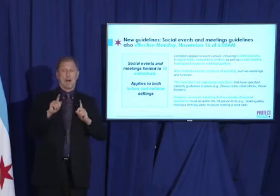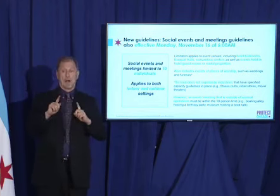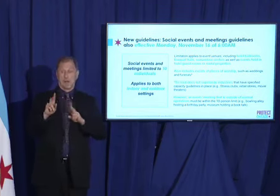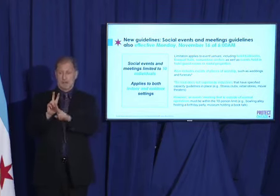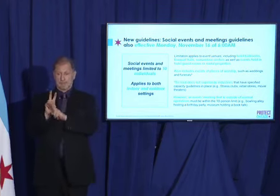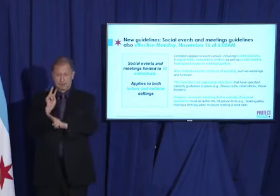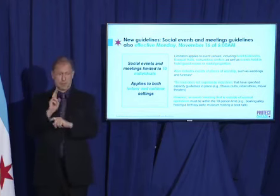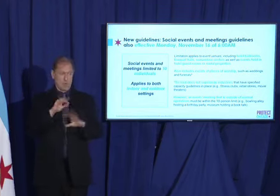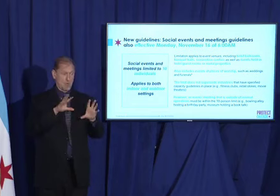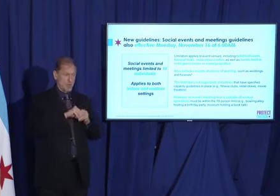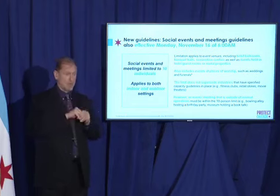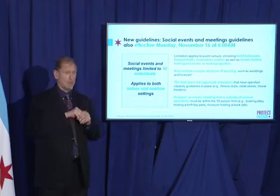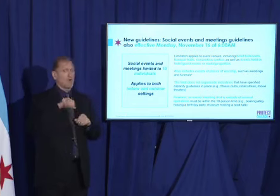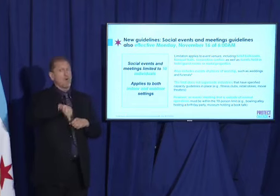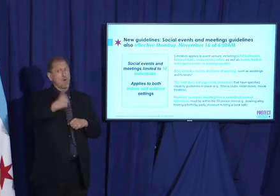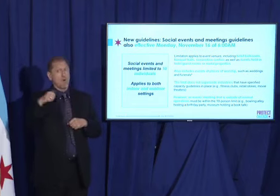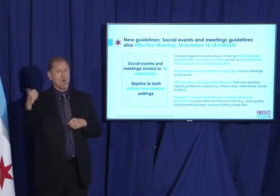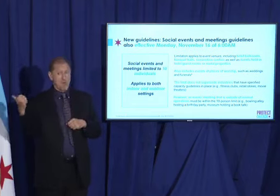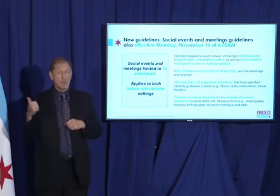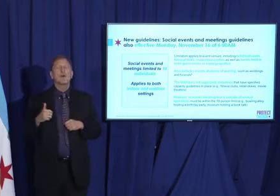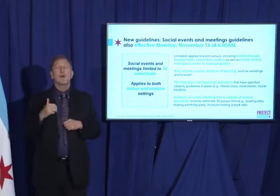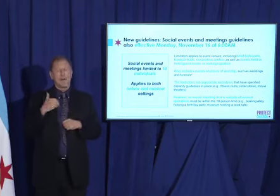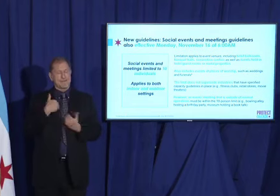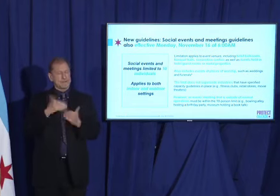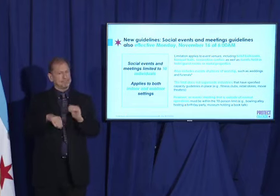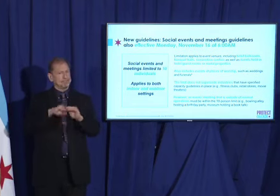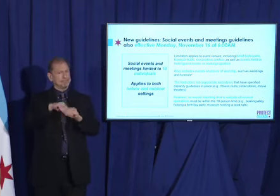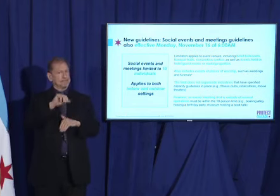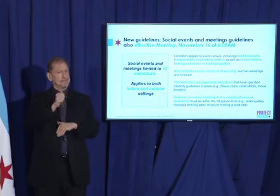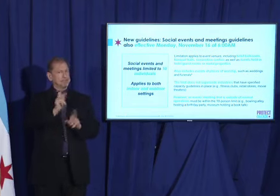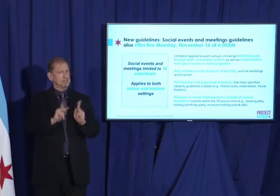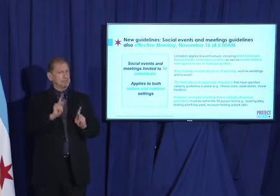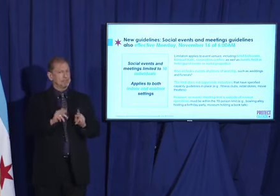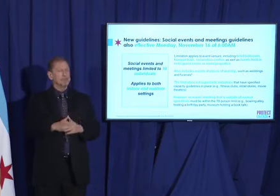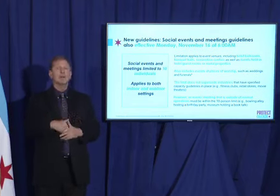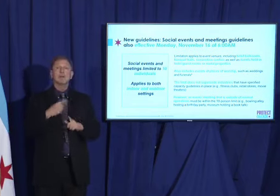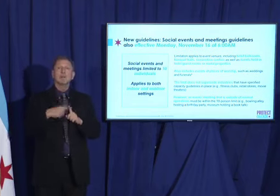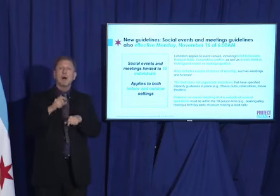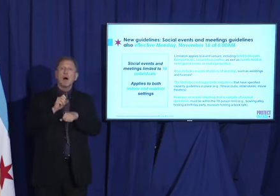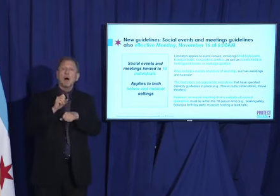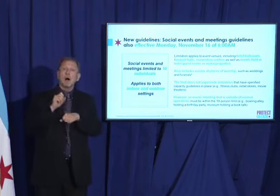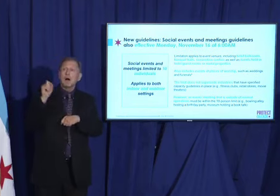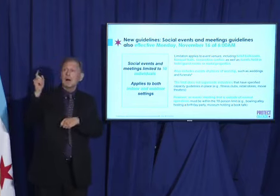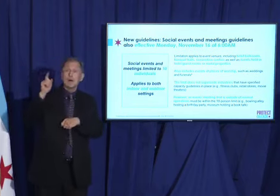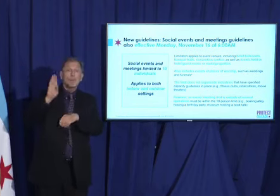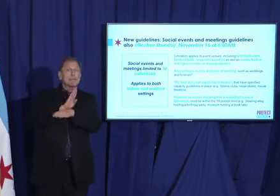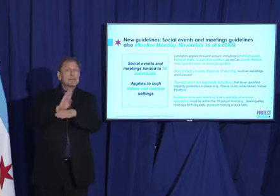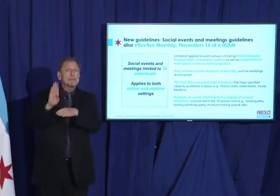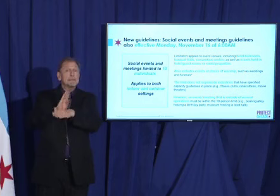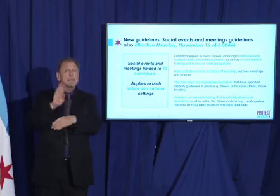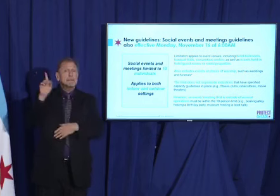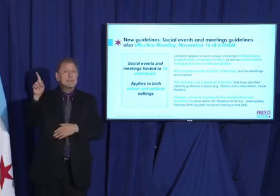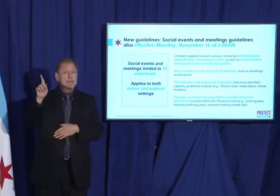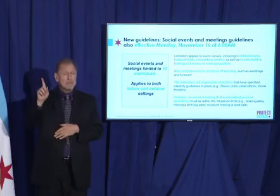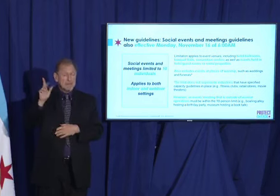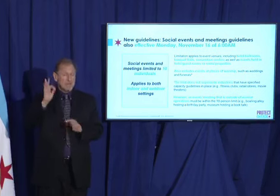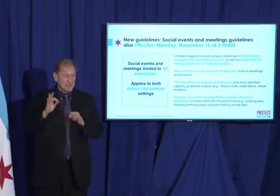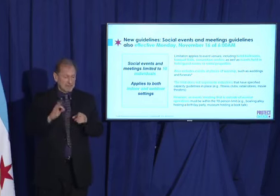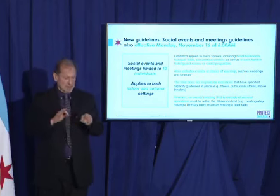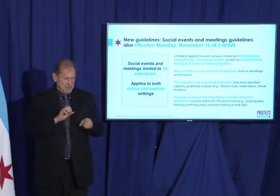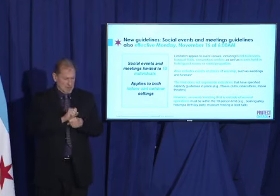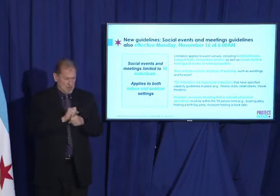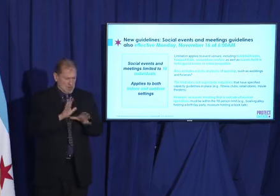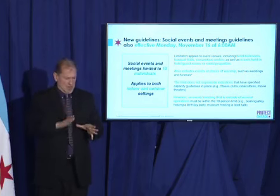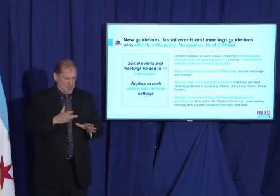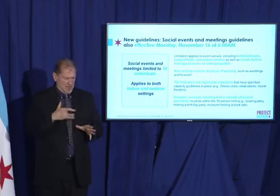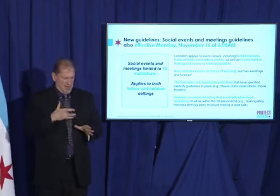our expectation for employers to protect their workers by allowing them to stay home when they